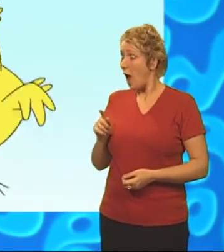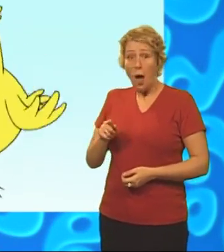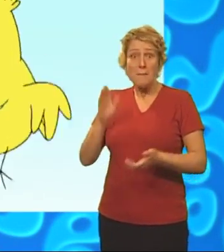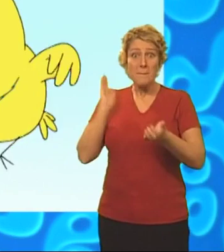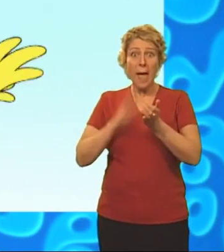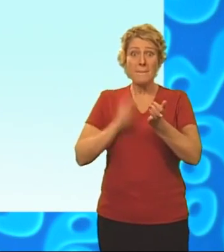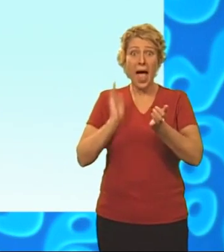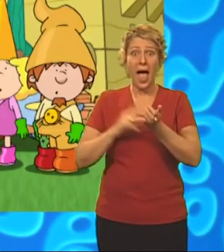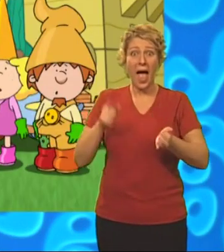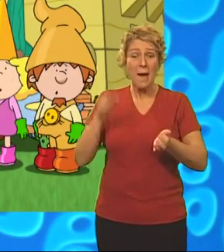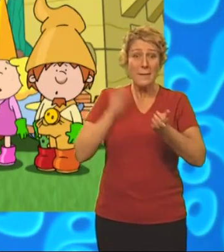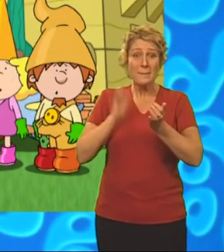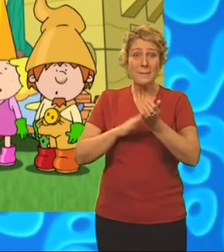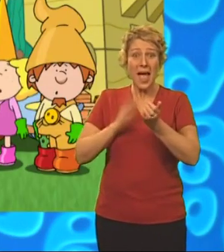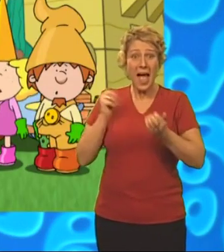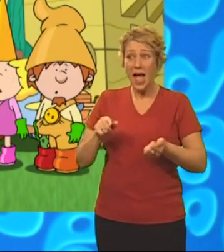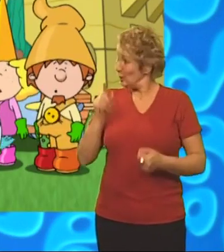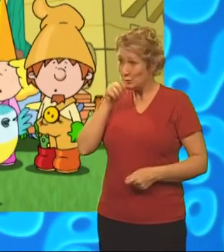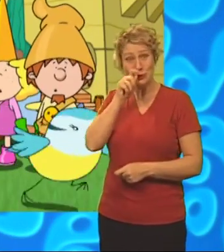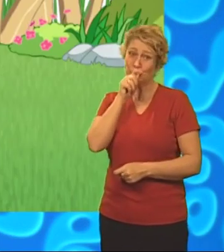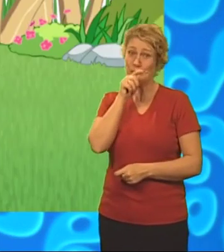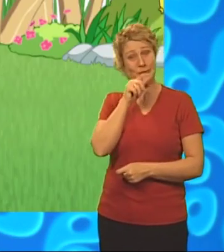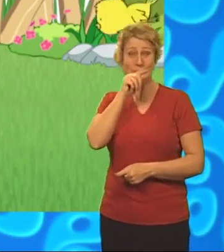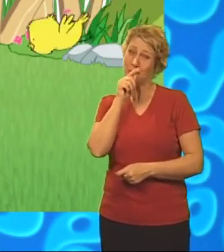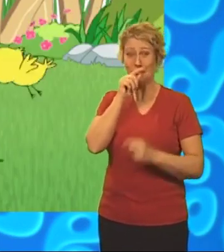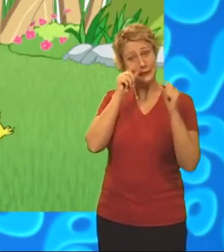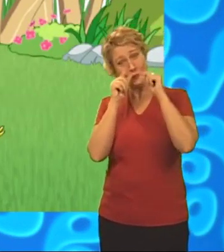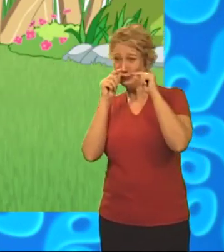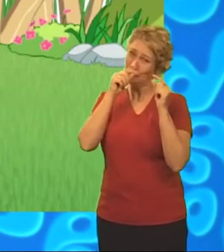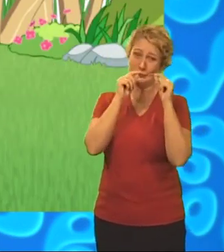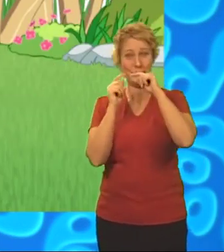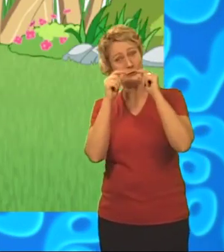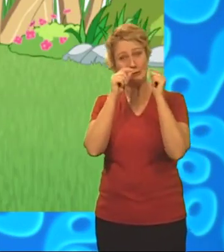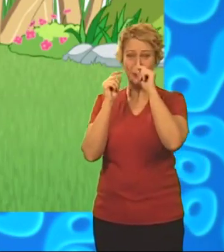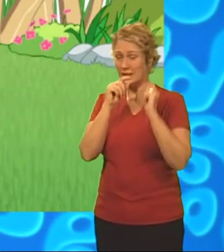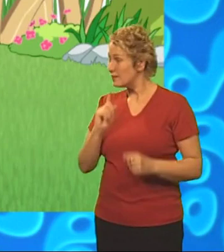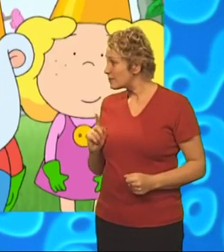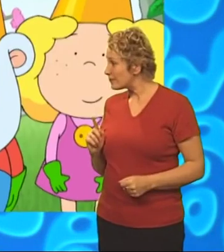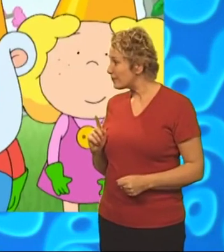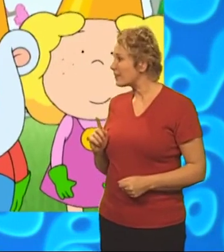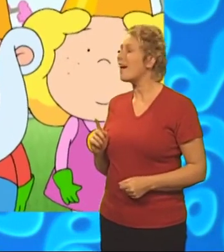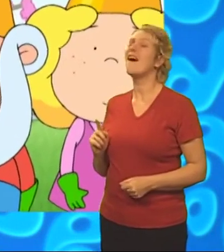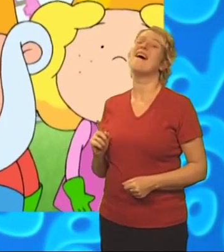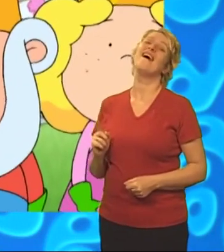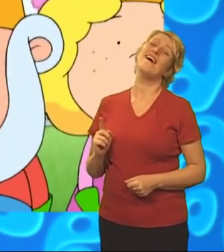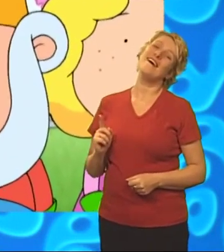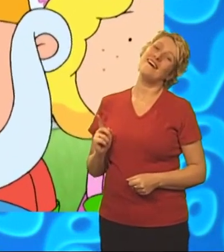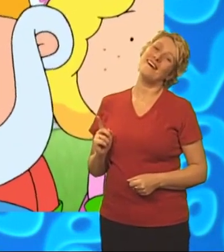Papa. Papa. Choo-choo-choo-choo-choo. Choo-choo-choo-choo-choo. Choo-choo-choo-choo-choo-choo. Ah.